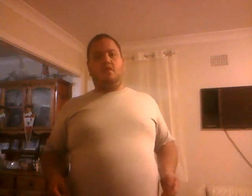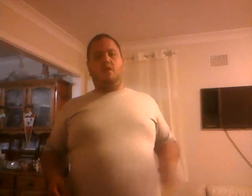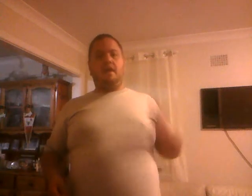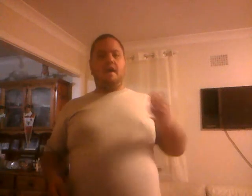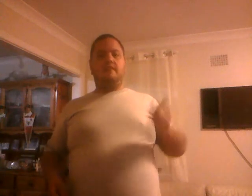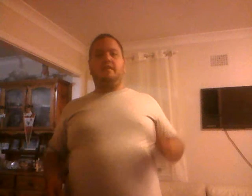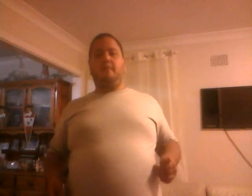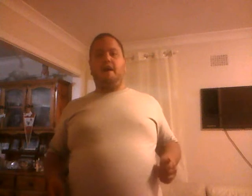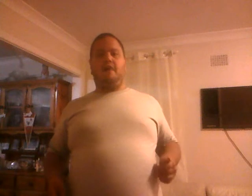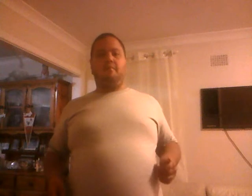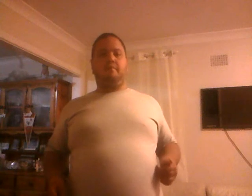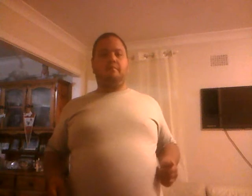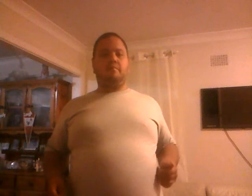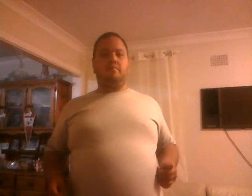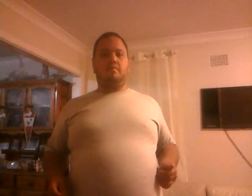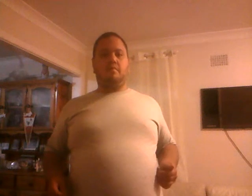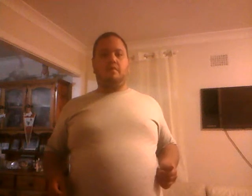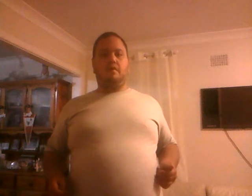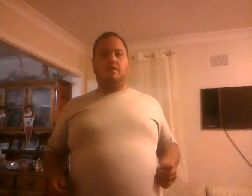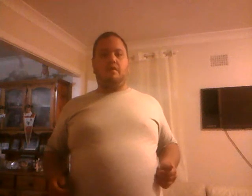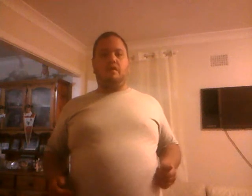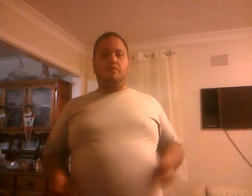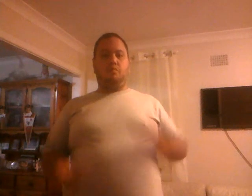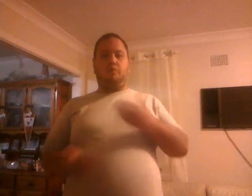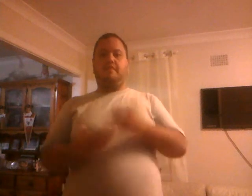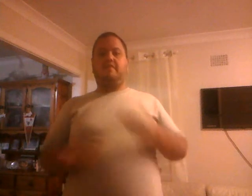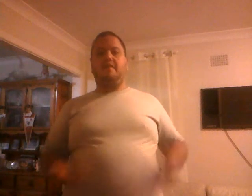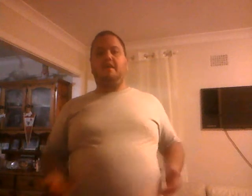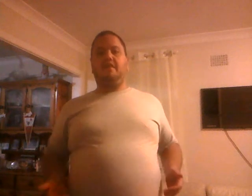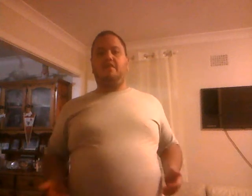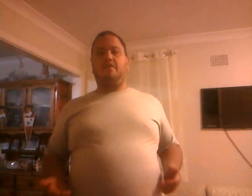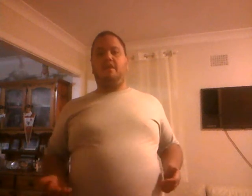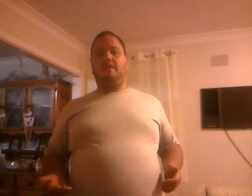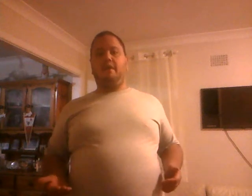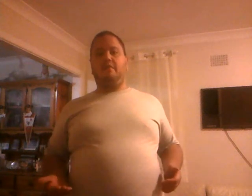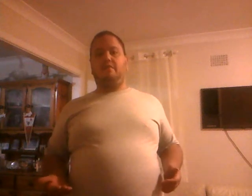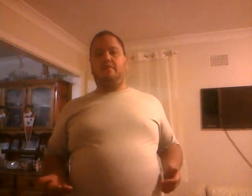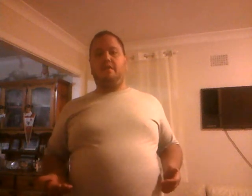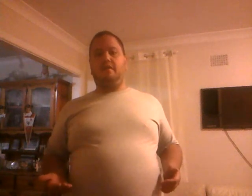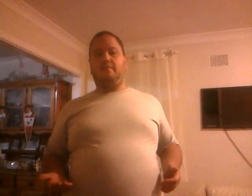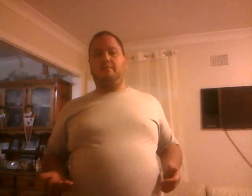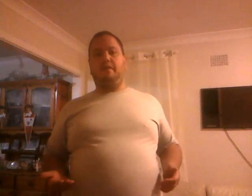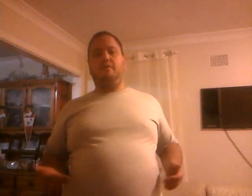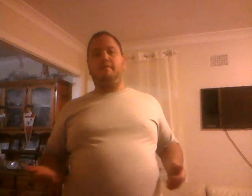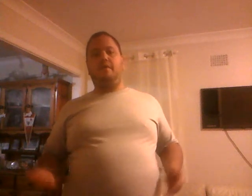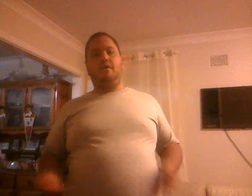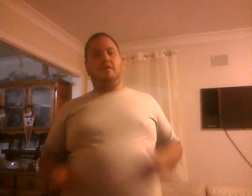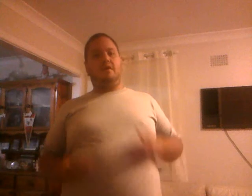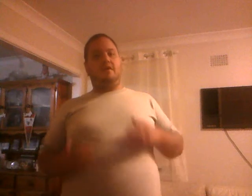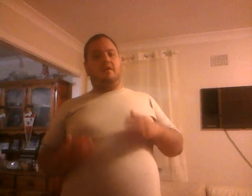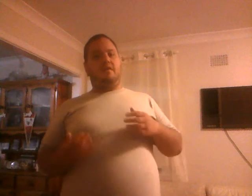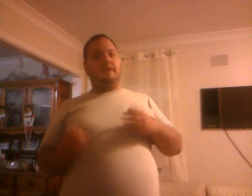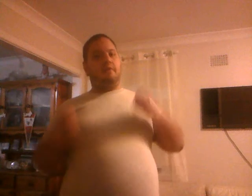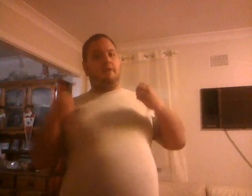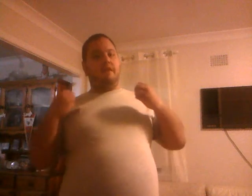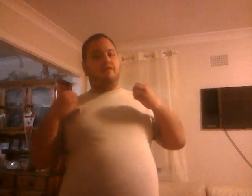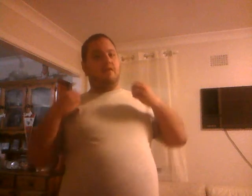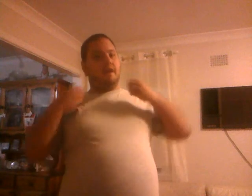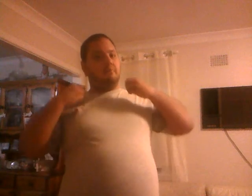Calling out an imam. On, what does it say in the Quran about, uh, beating women. They went into a